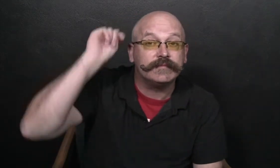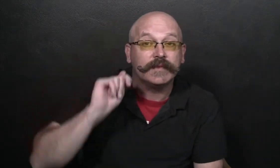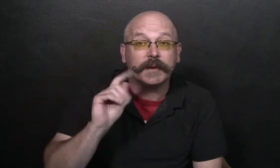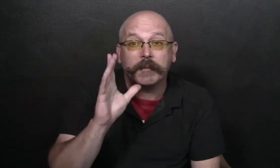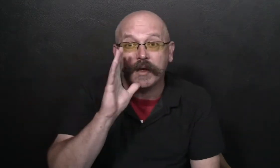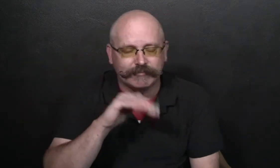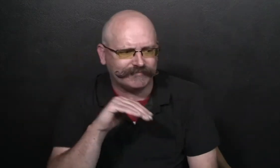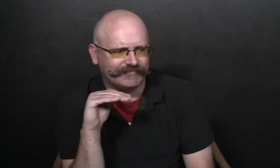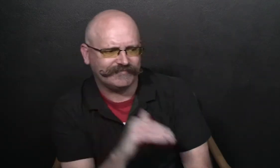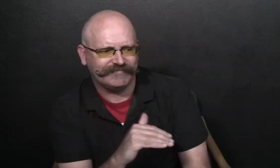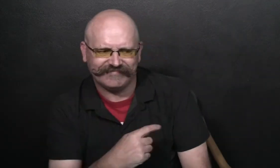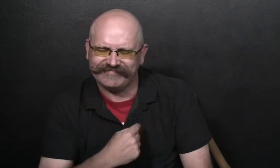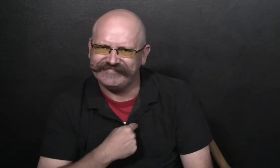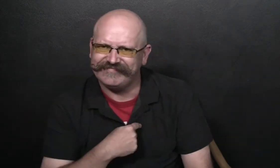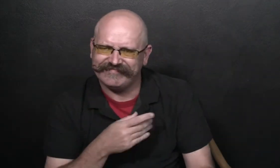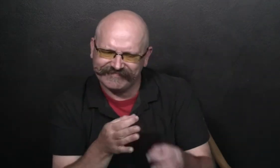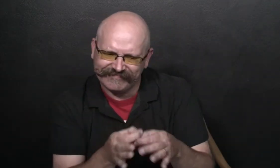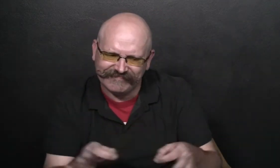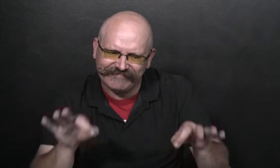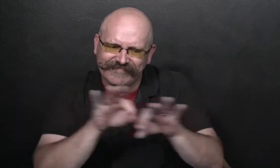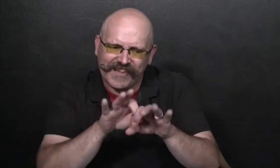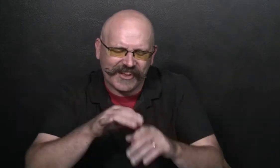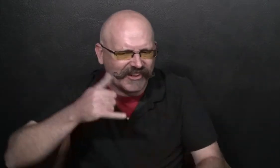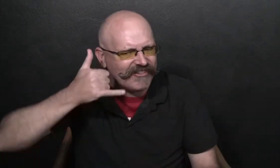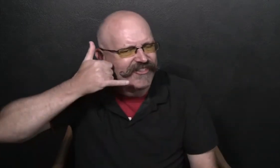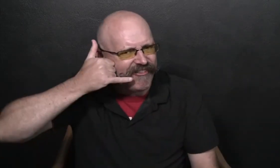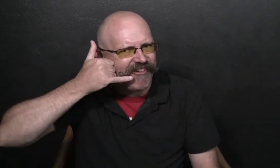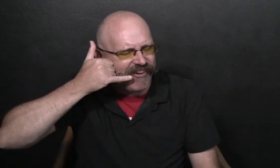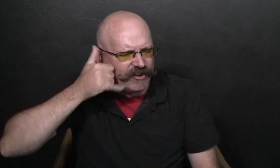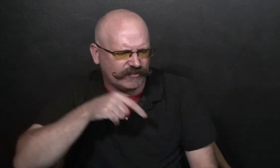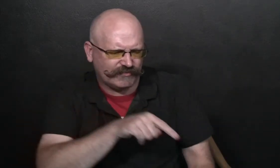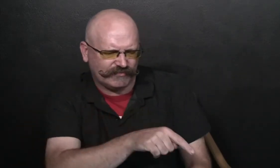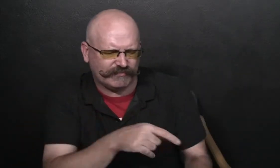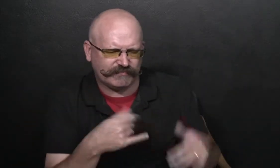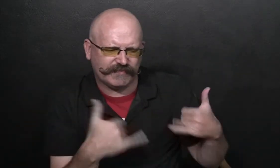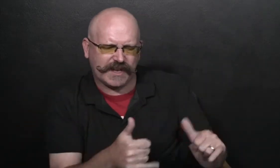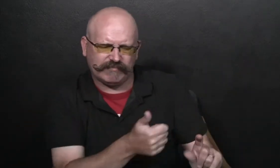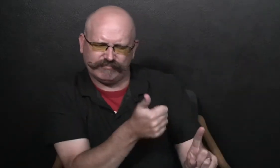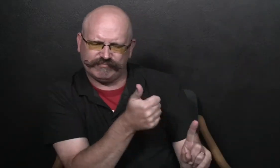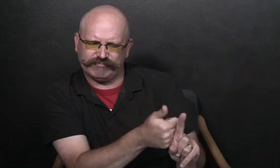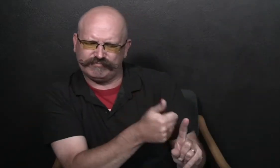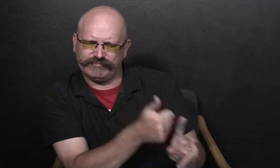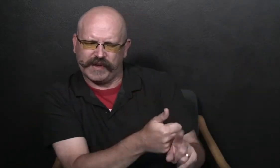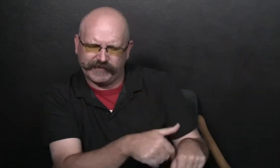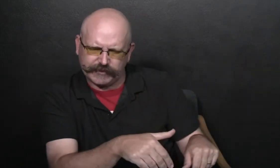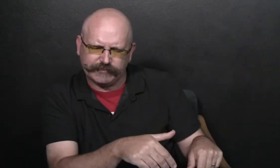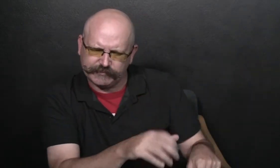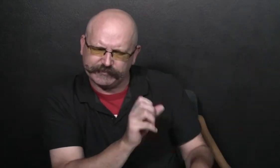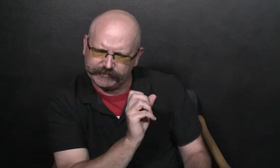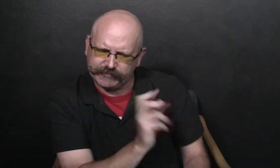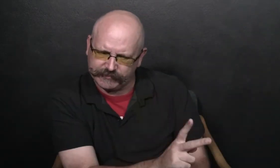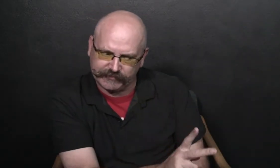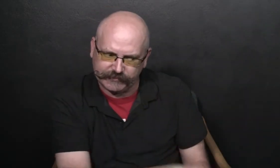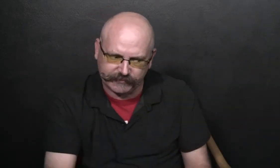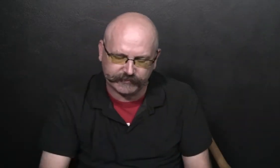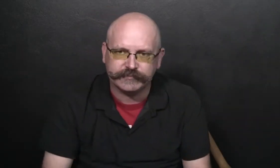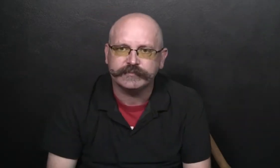There was the time when Trinka's mom had an important call. She told Trinka that she needed to play by